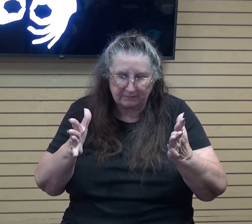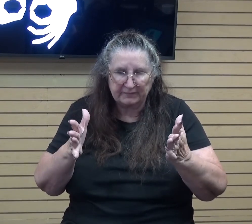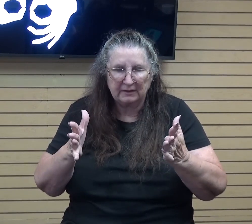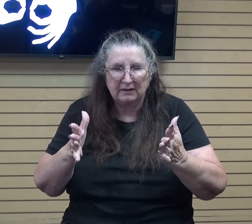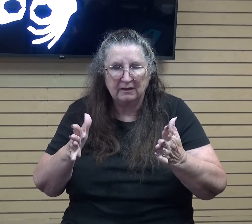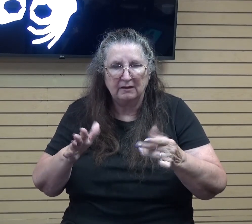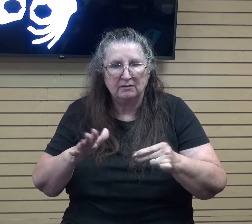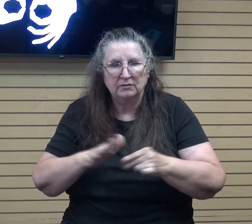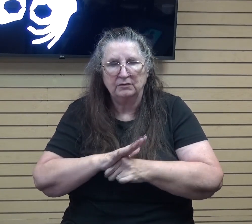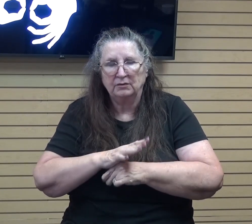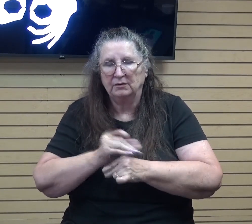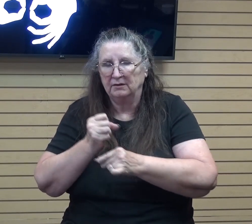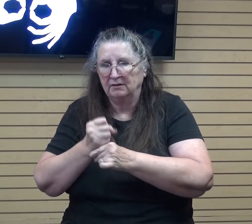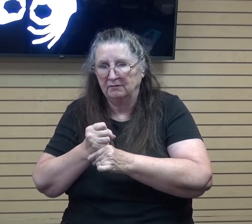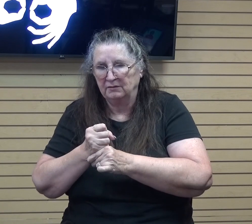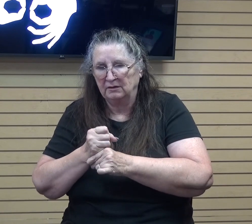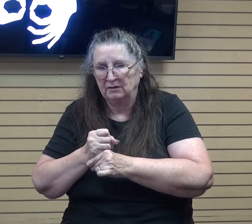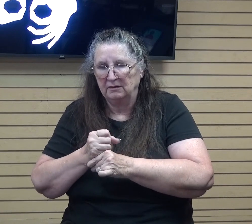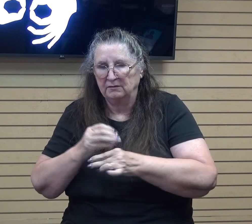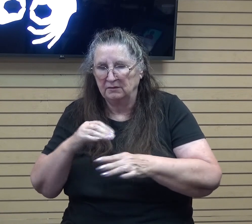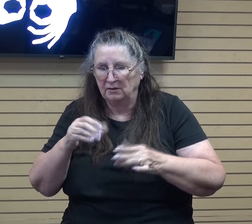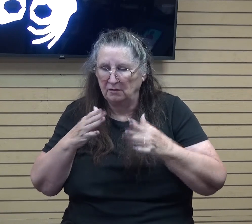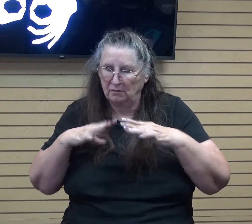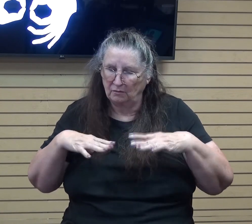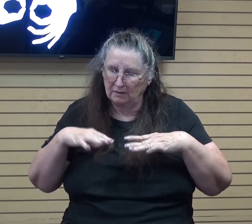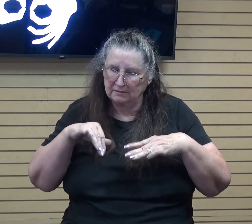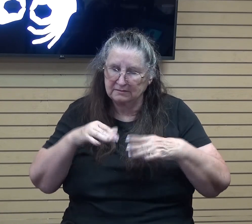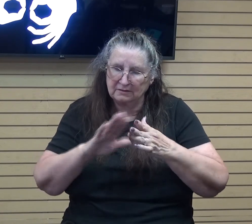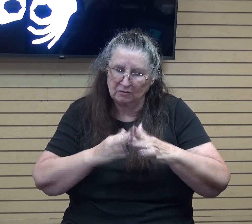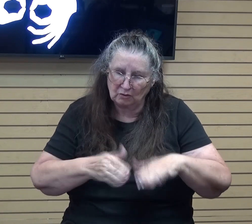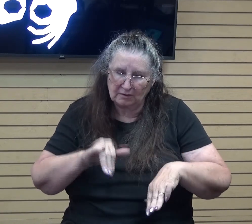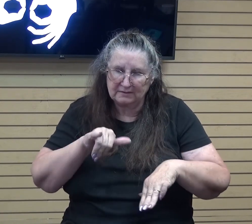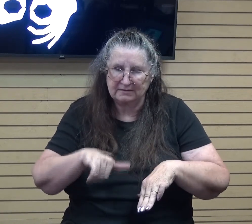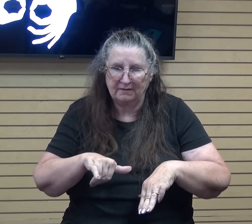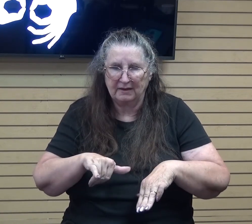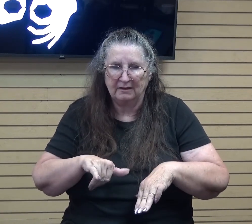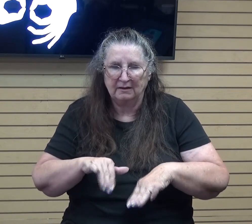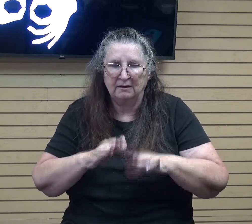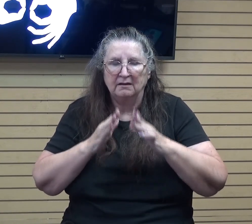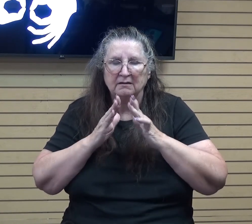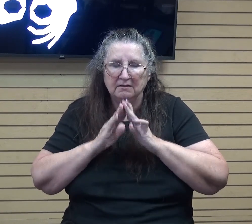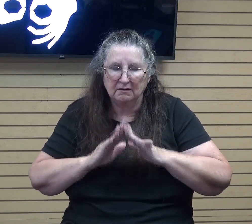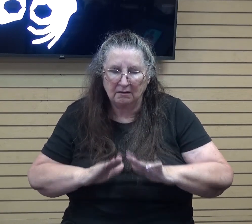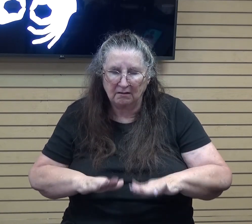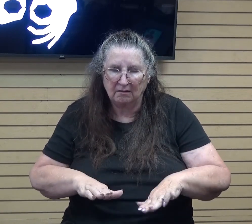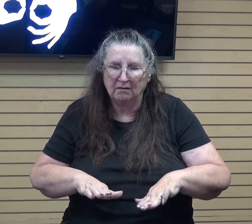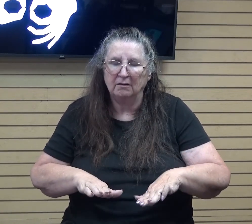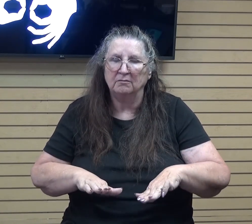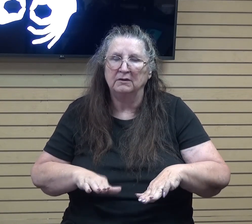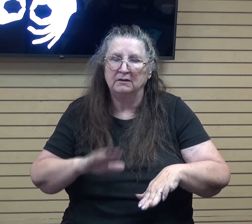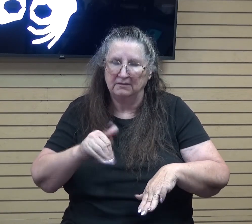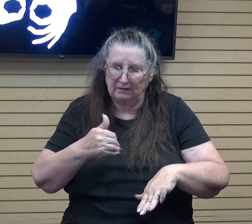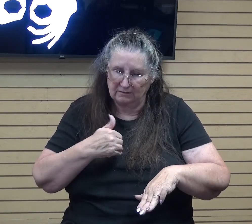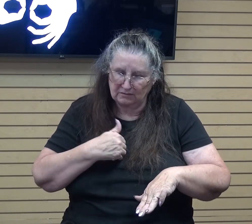confidence and they rest in that. They're at peace. They're calmed and their soul is at rest.